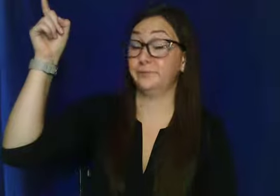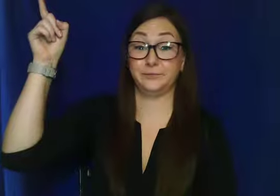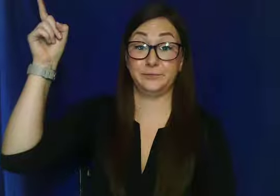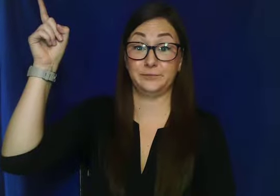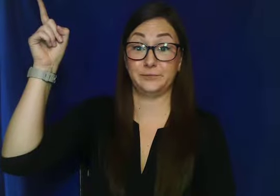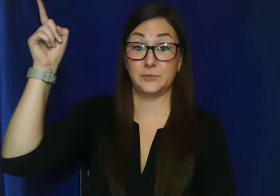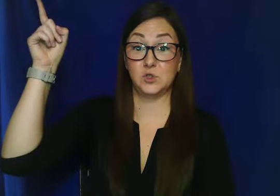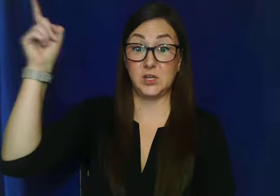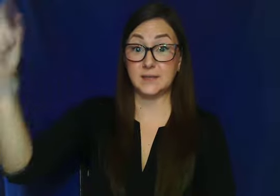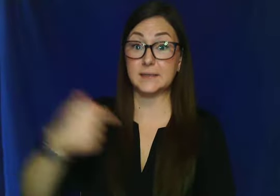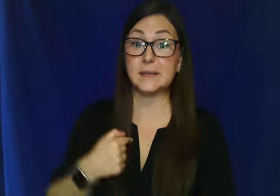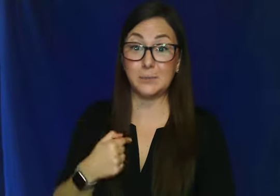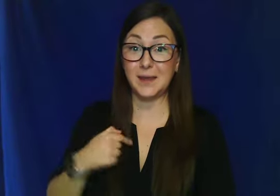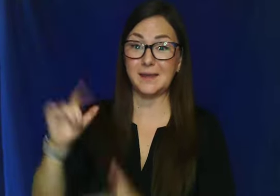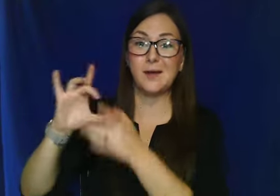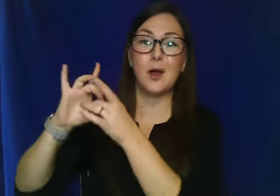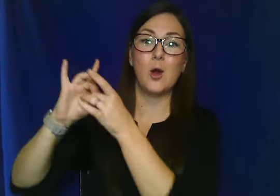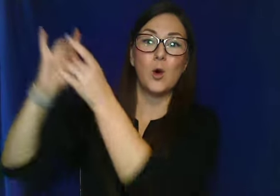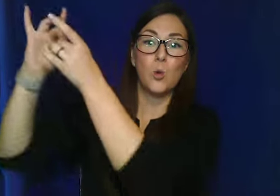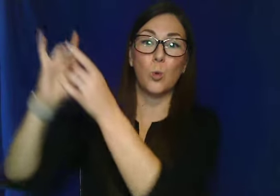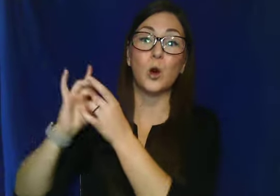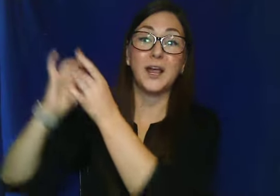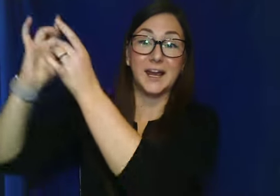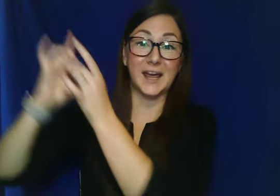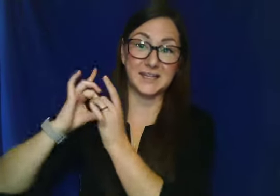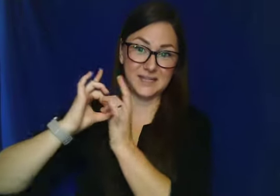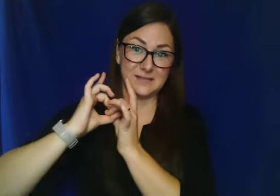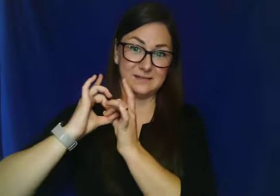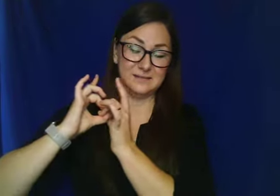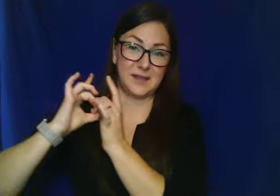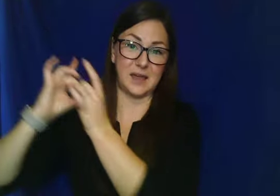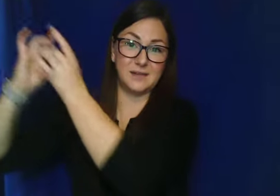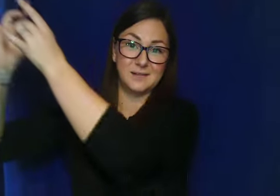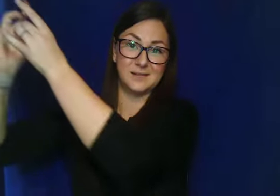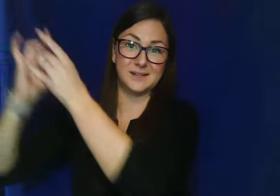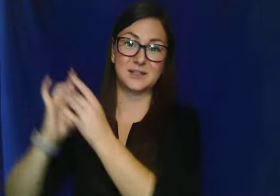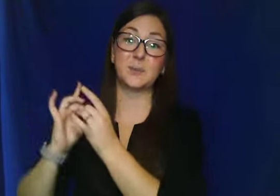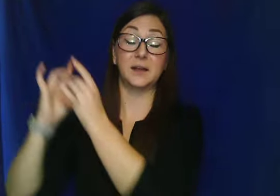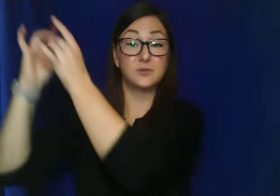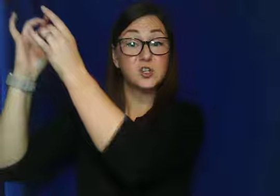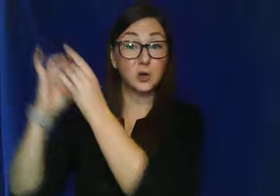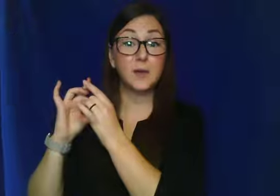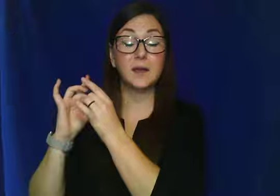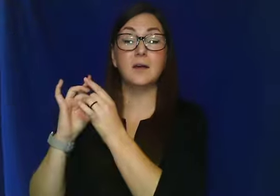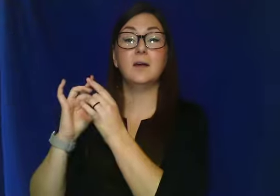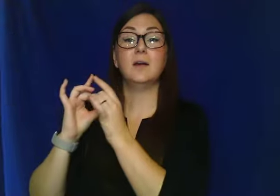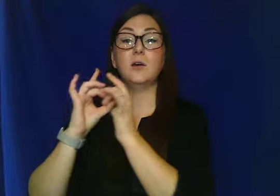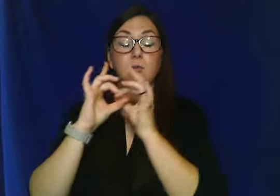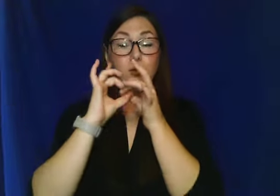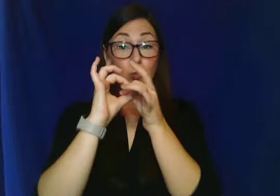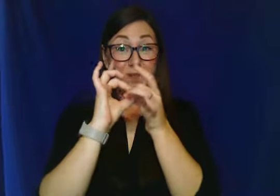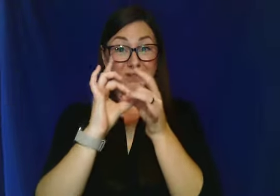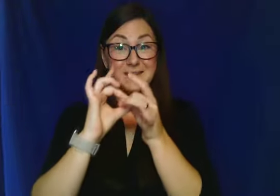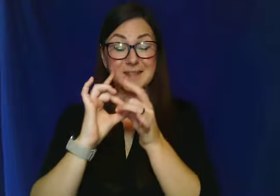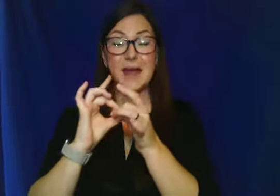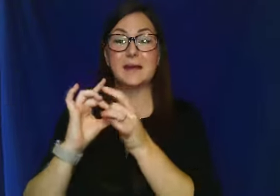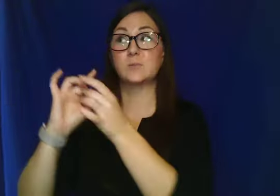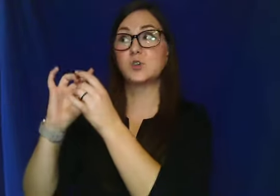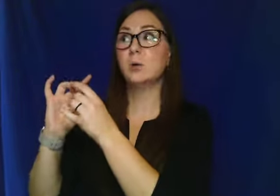So, Jesus and me, we're connected. Okay? So I'm kind of showing with this sign, I'm showing